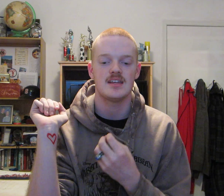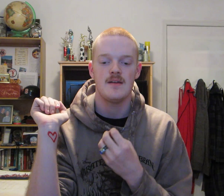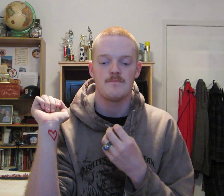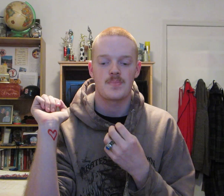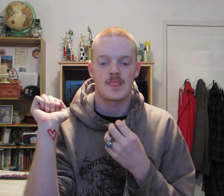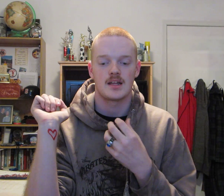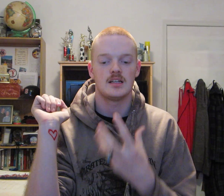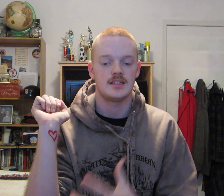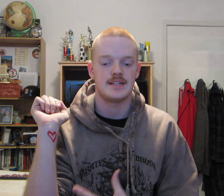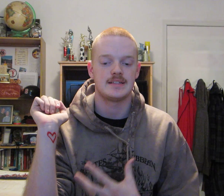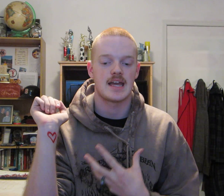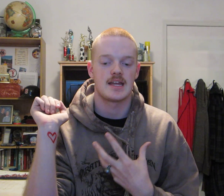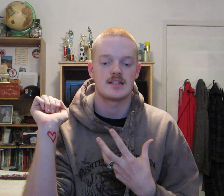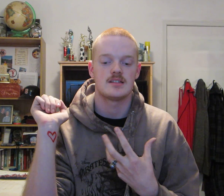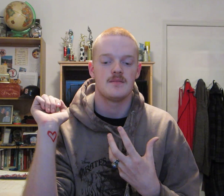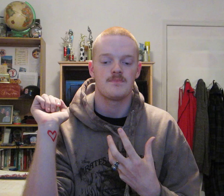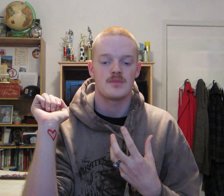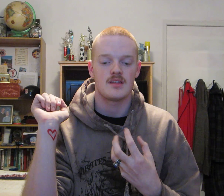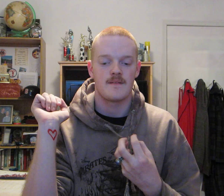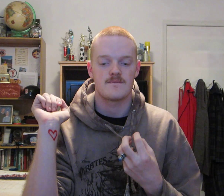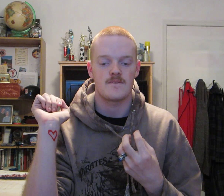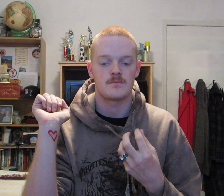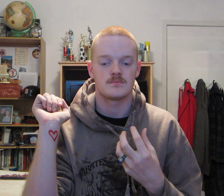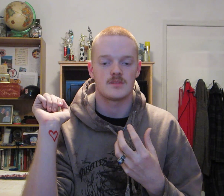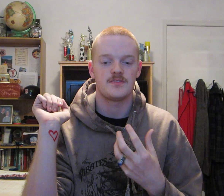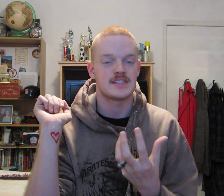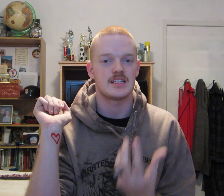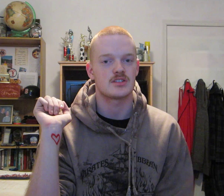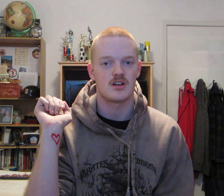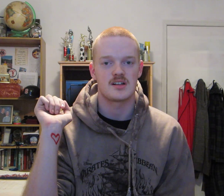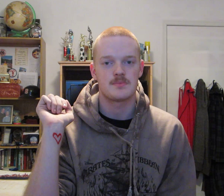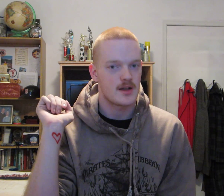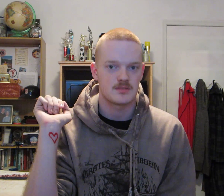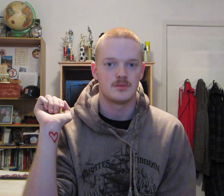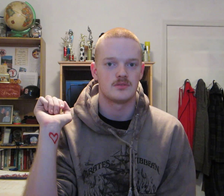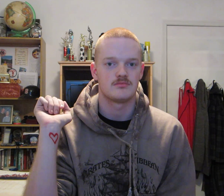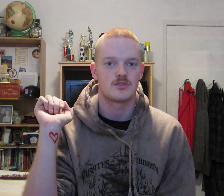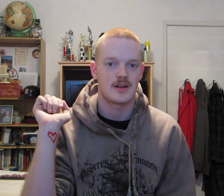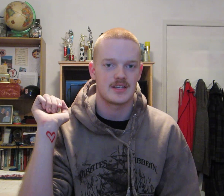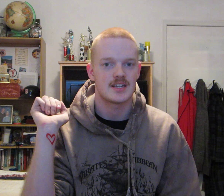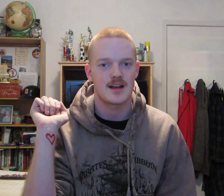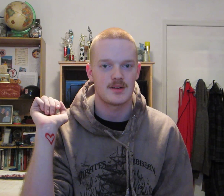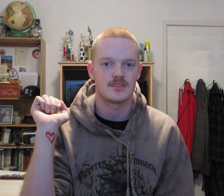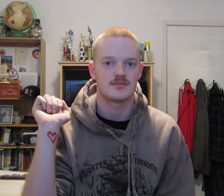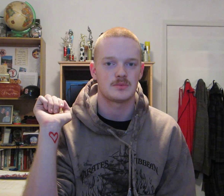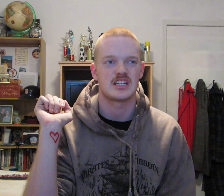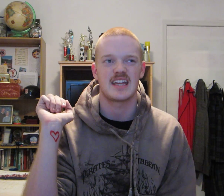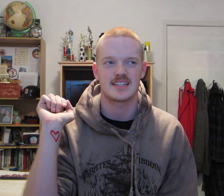clean and physically strong as possible throughout the entire month, which I guess